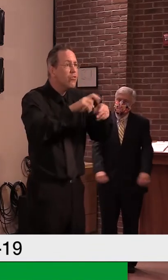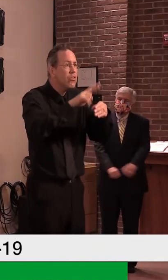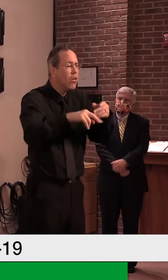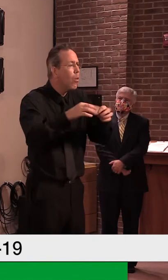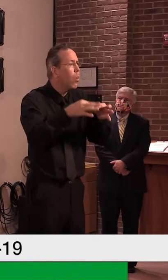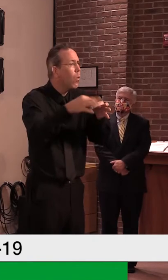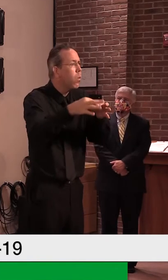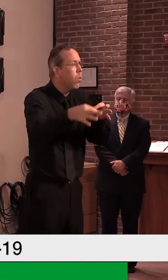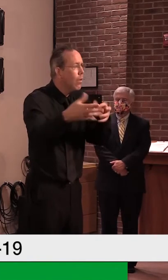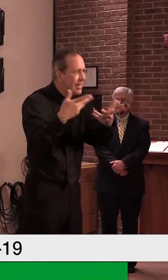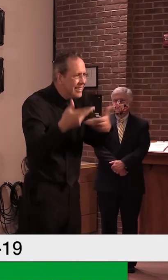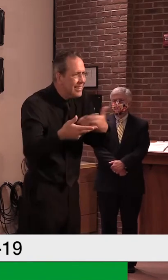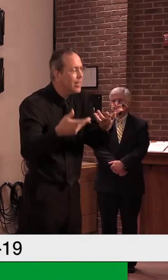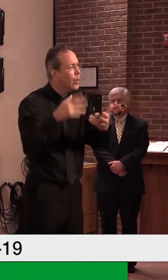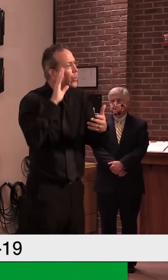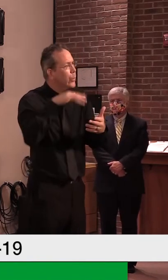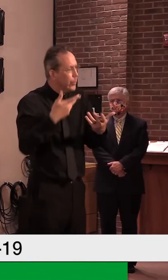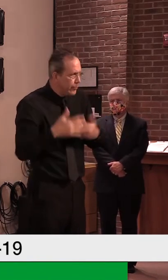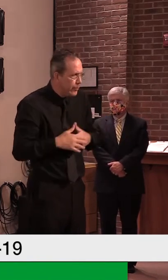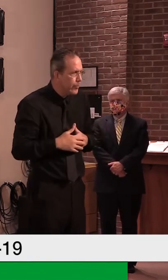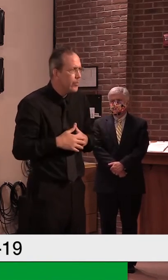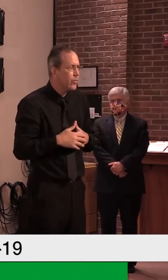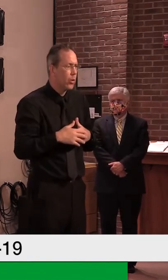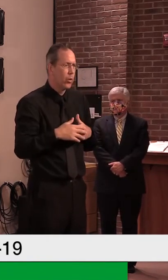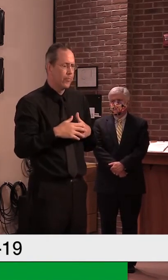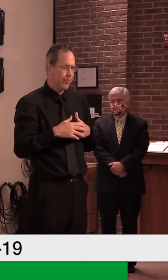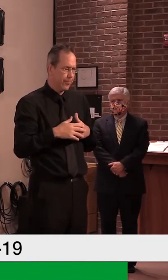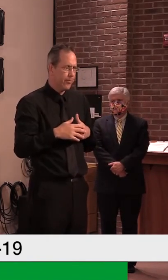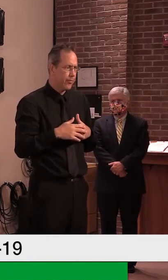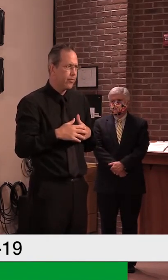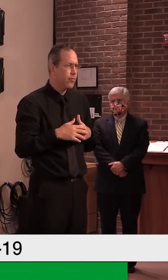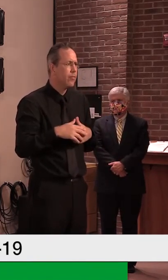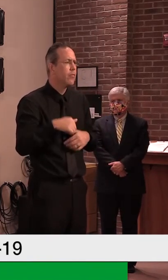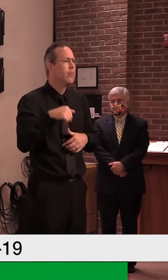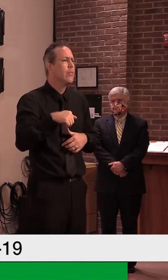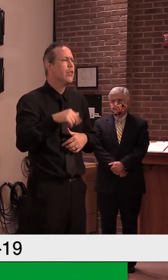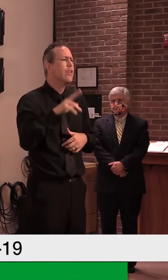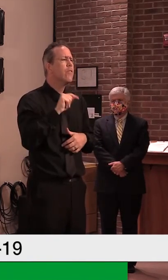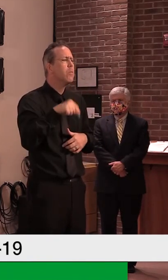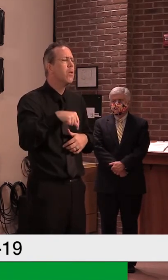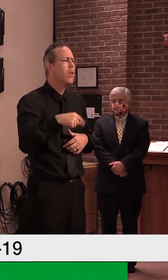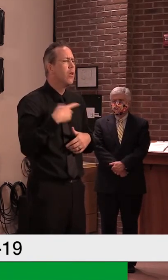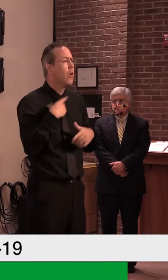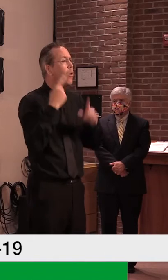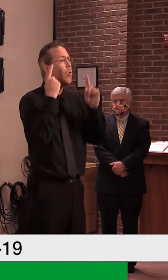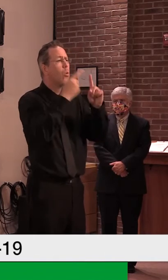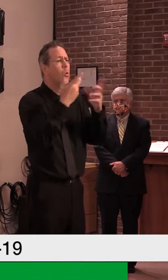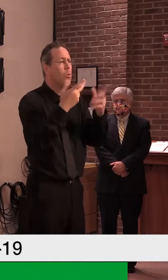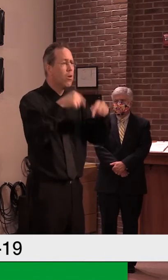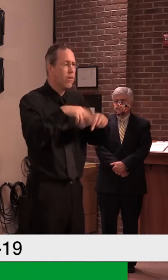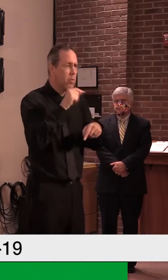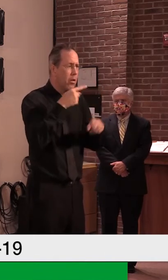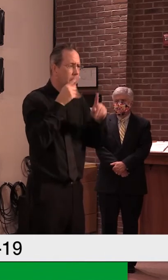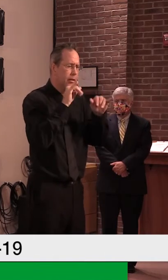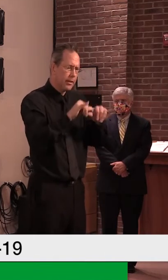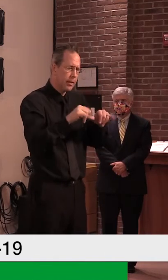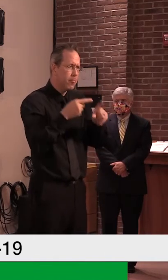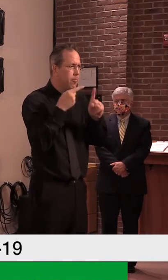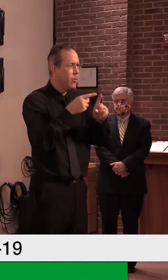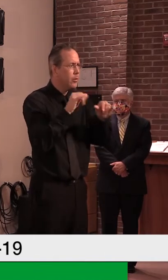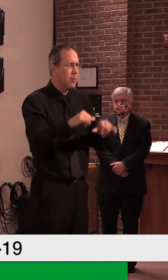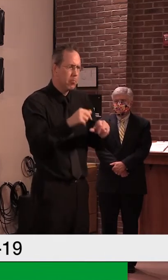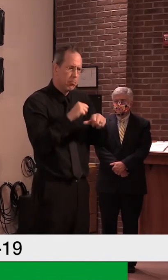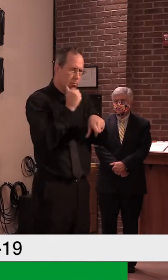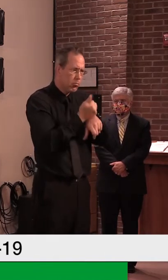The goal in Vermont is still to try to do all the testing that we say we want to do,